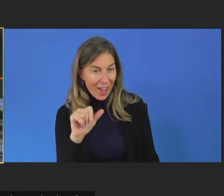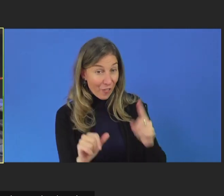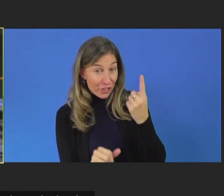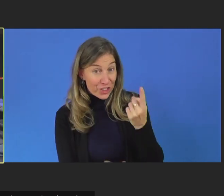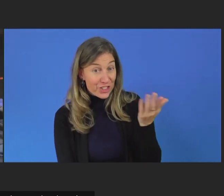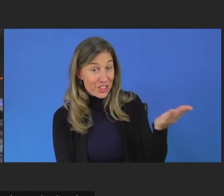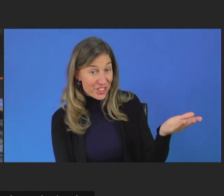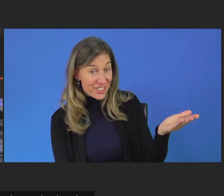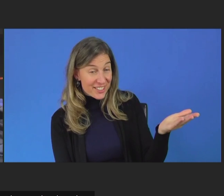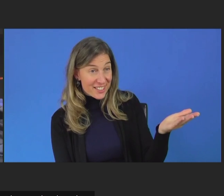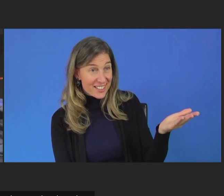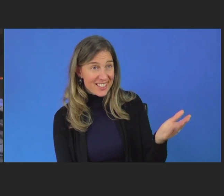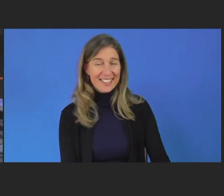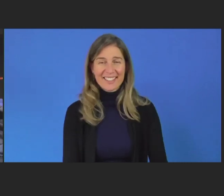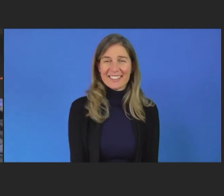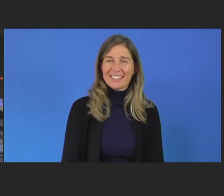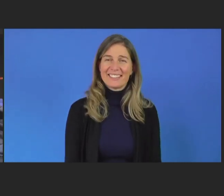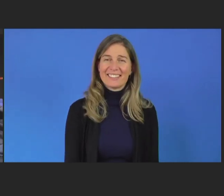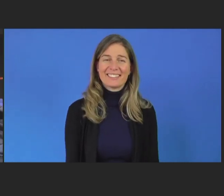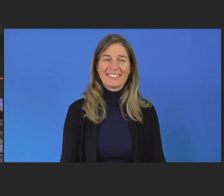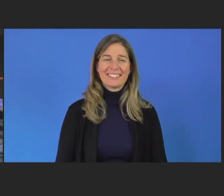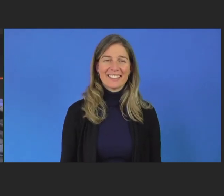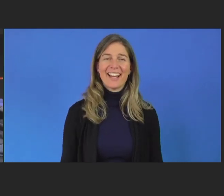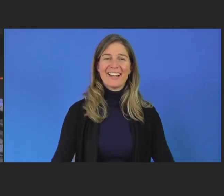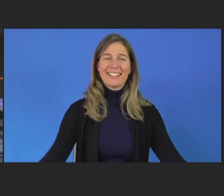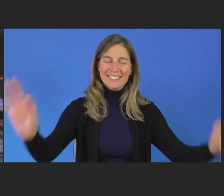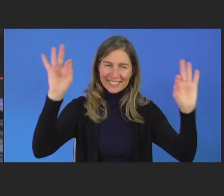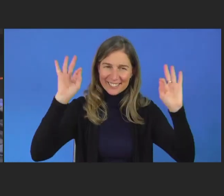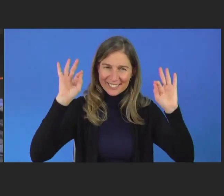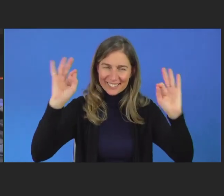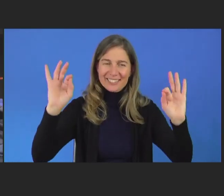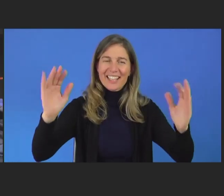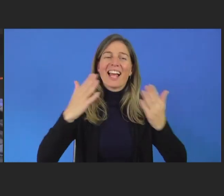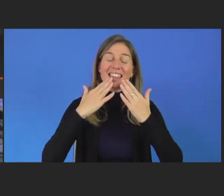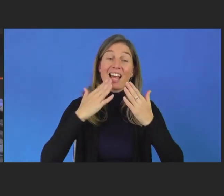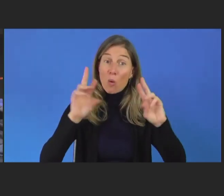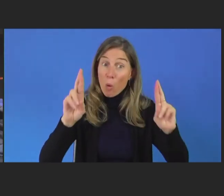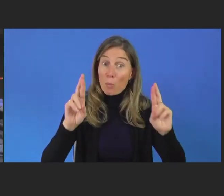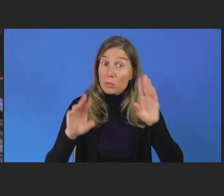Okay. Thank you very much, Judith. Hopefully everyone can hear me.